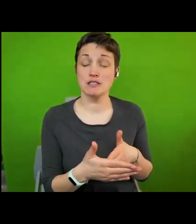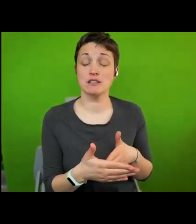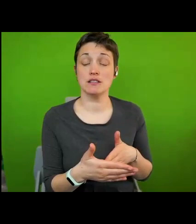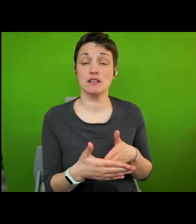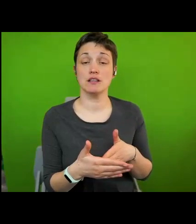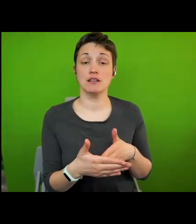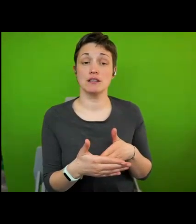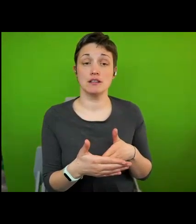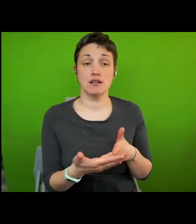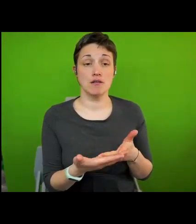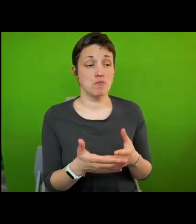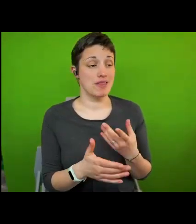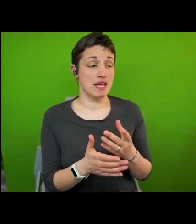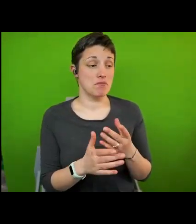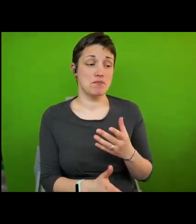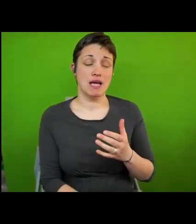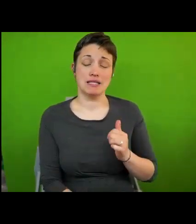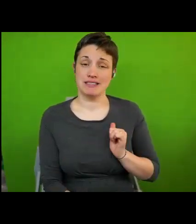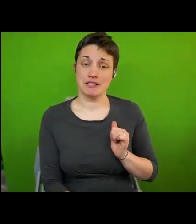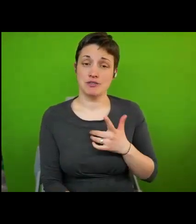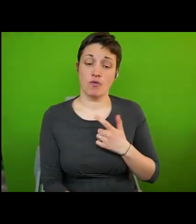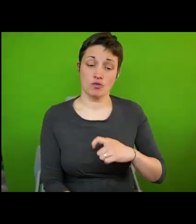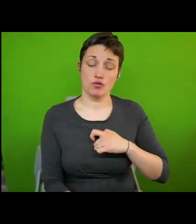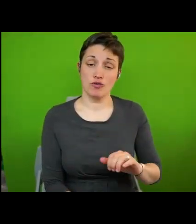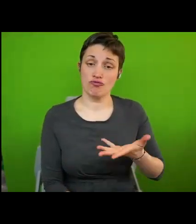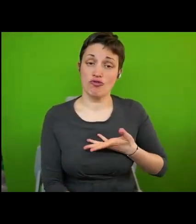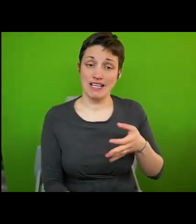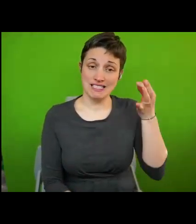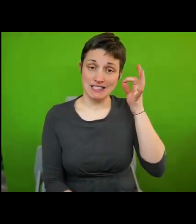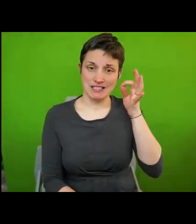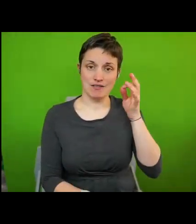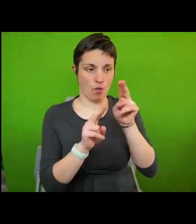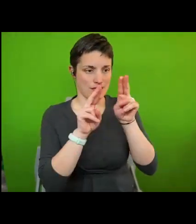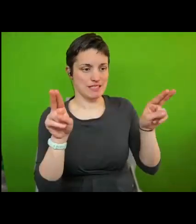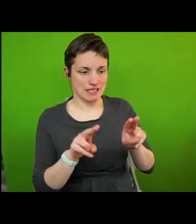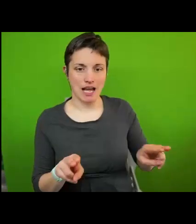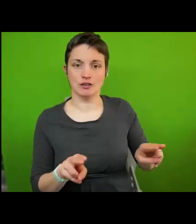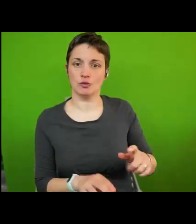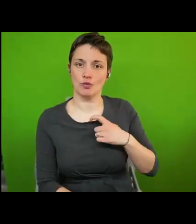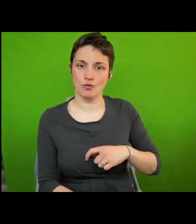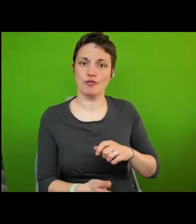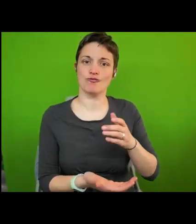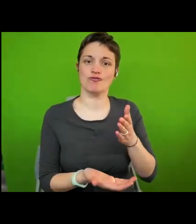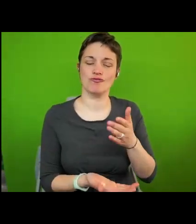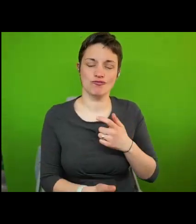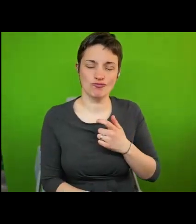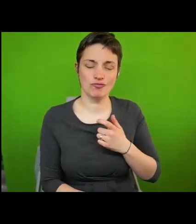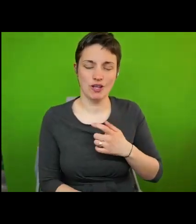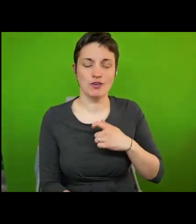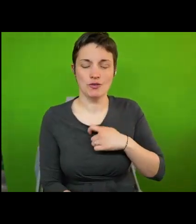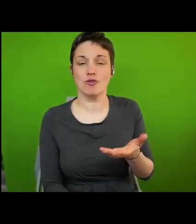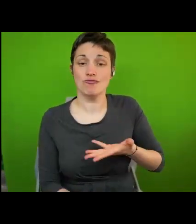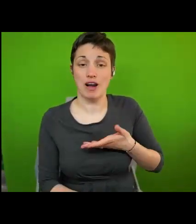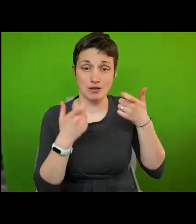the prime expectation of human rights cities at least if seen from the perspective of international human rights law is the more effective realization of human rights from the